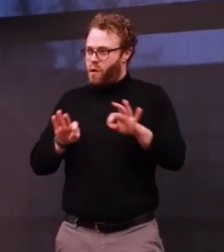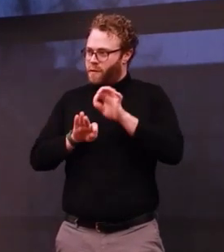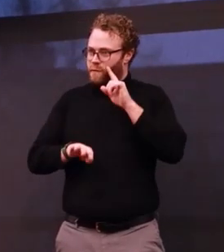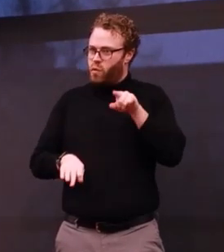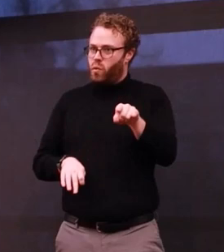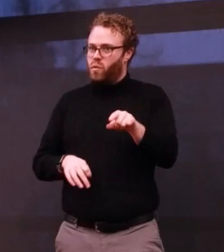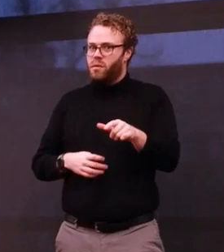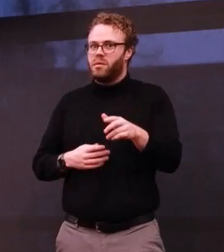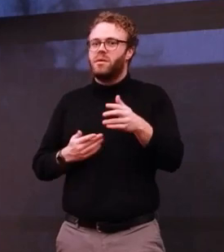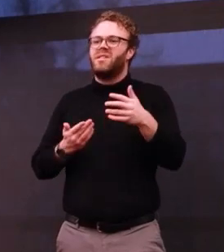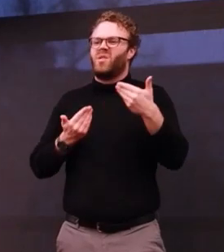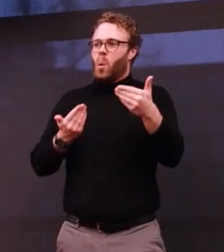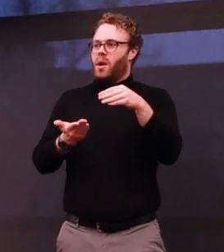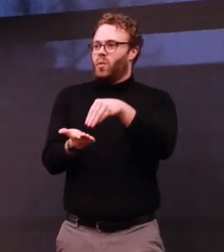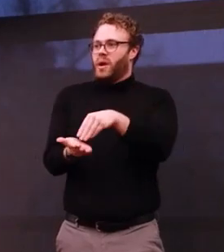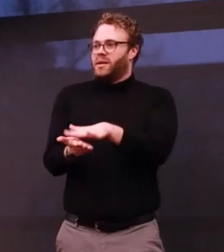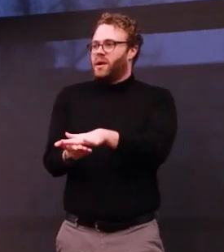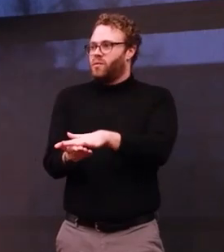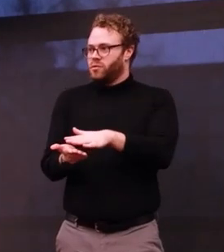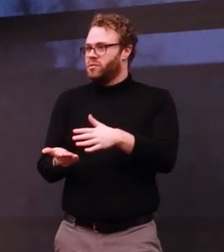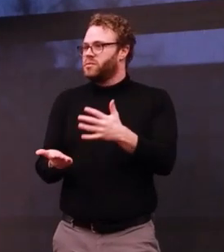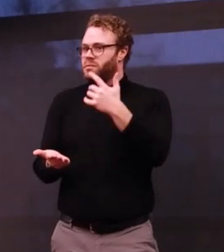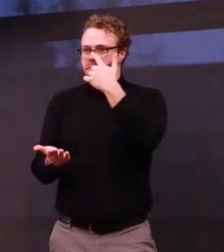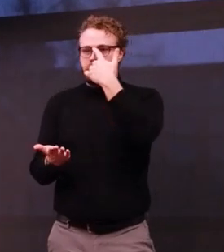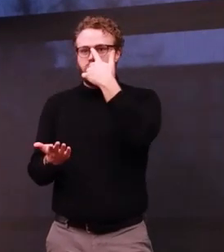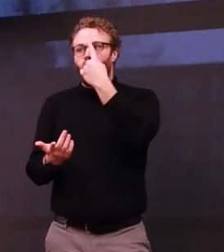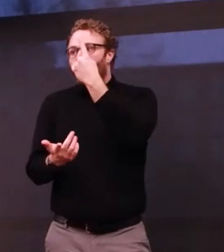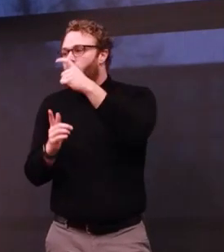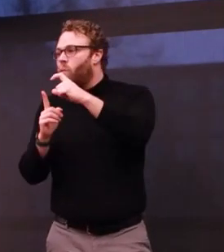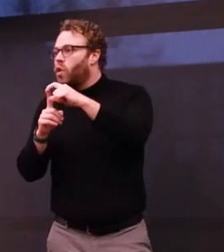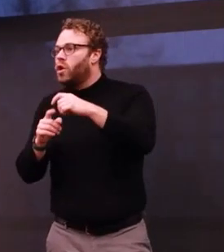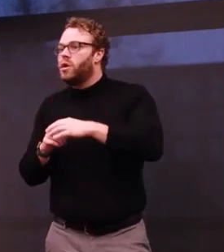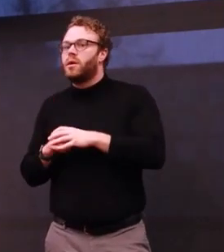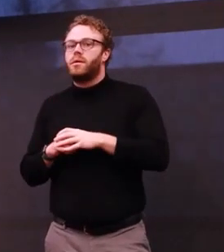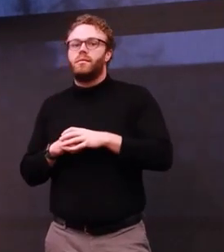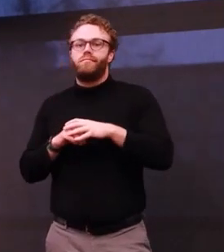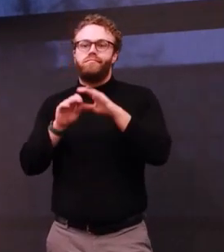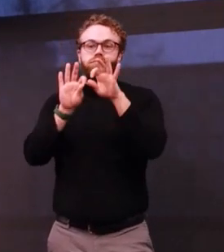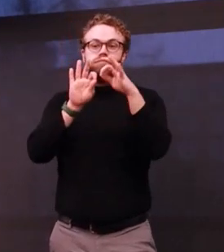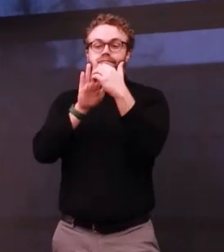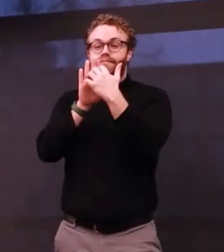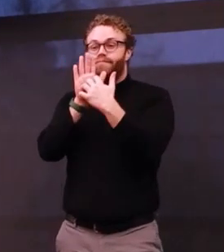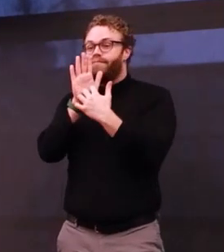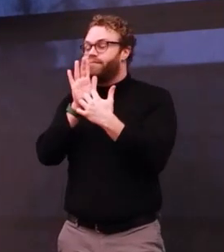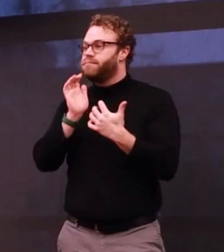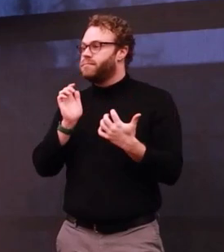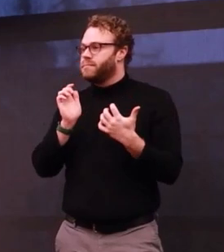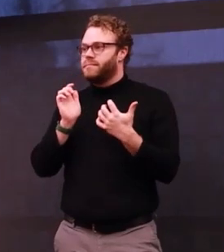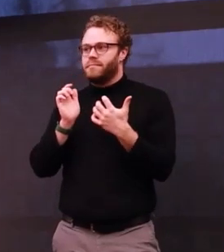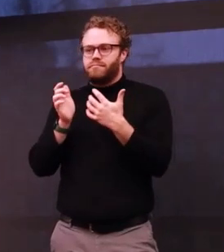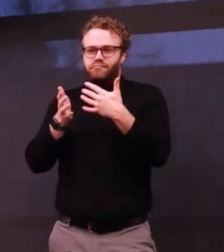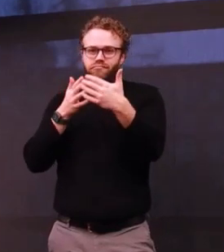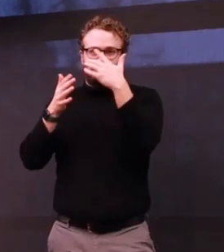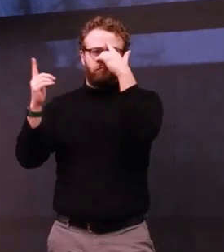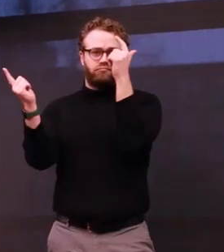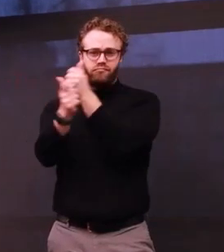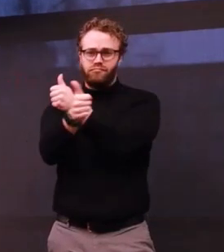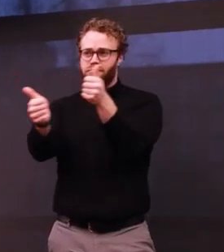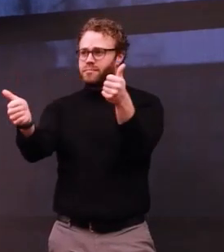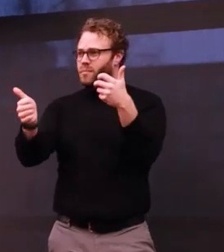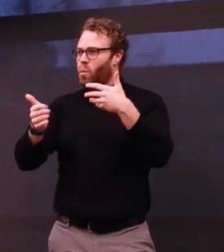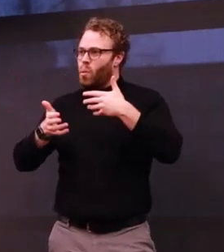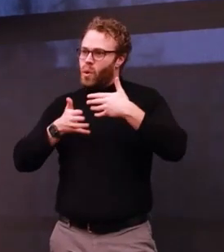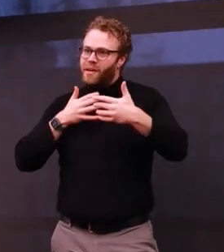down that idea on that index card. It can just be one word. It can be a whole paragraph. Anything that will help you